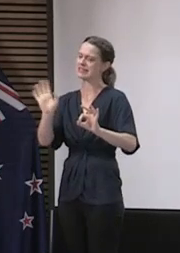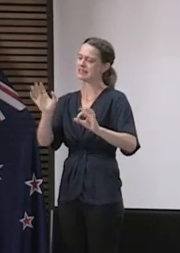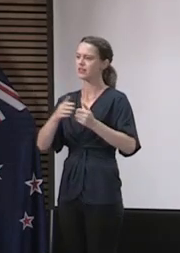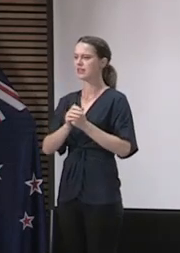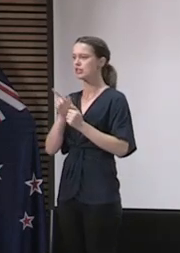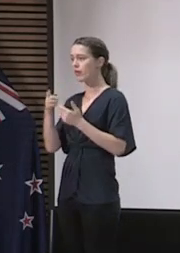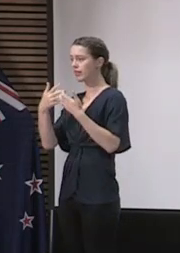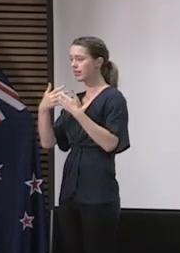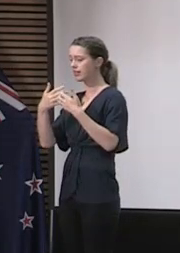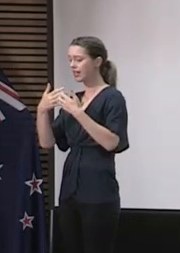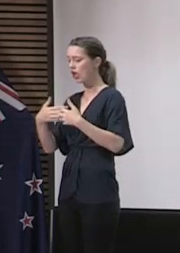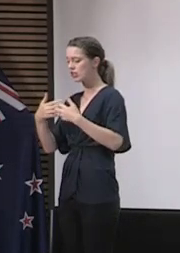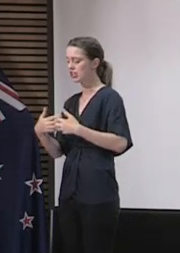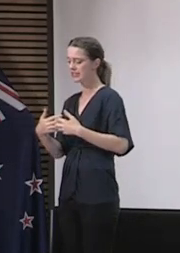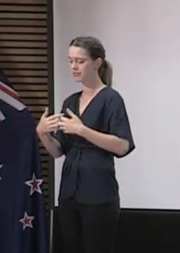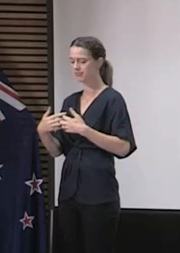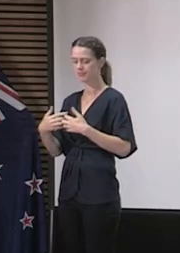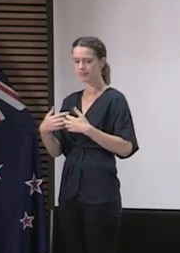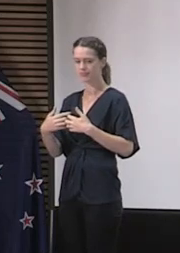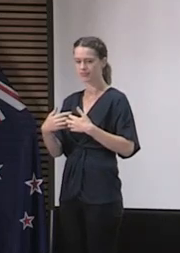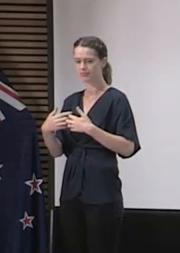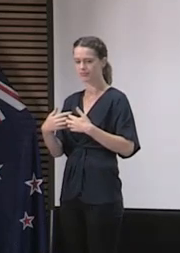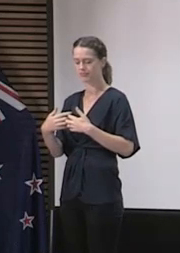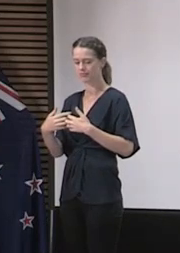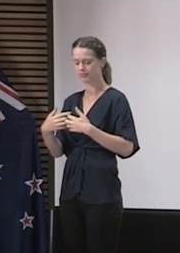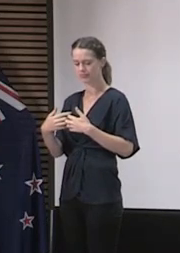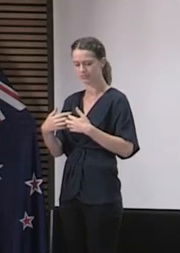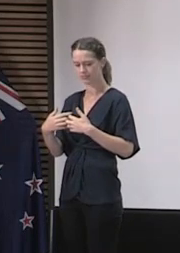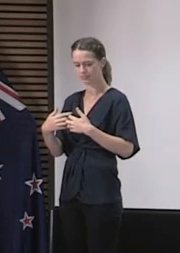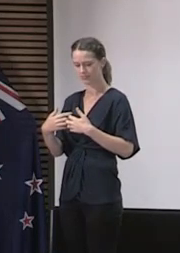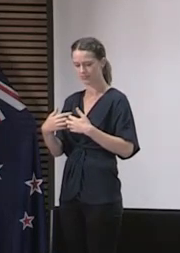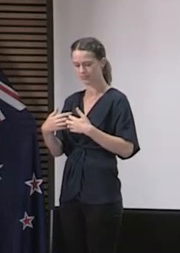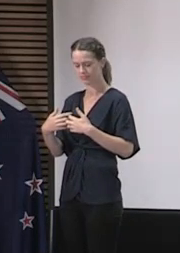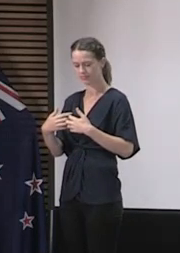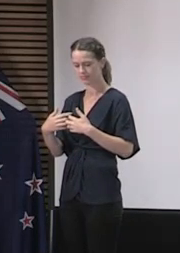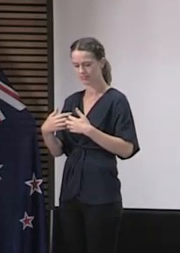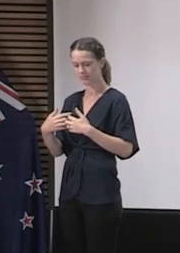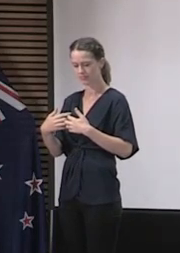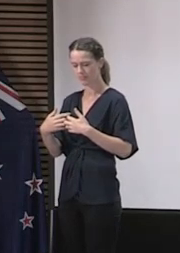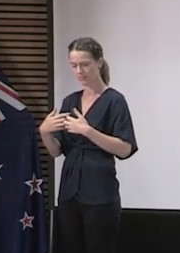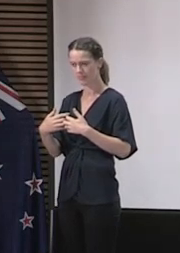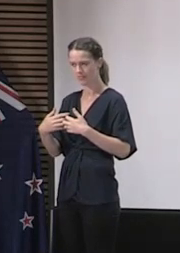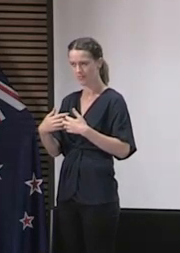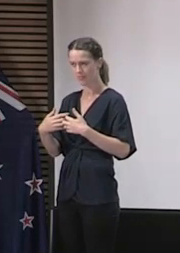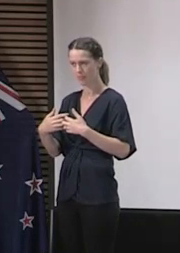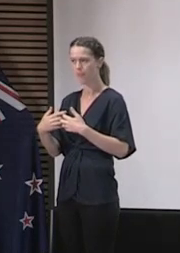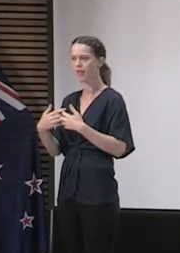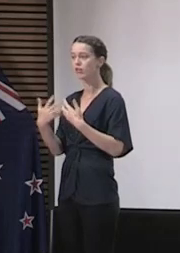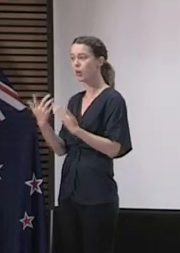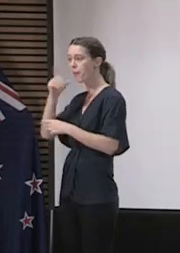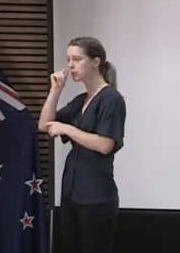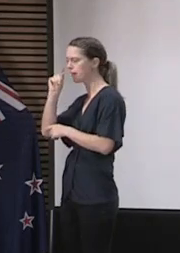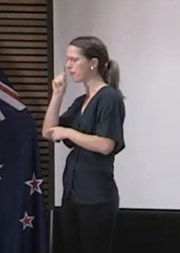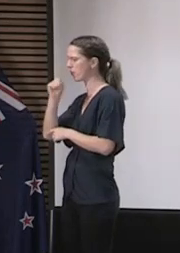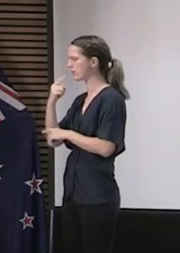bypasses public health or health authorities and means that you could potentially have people who are being